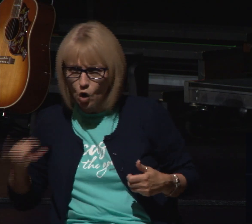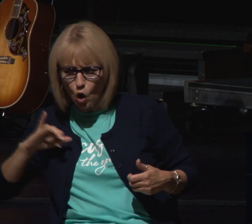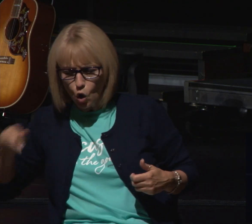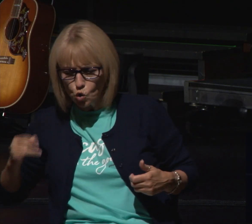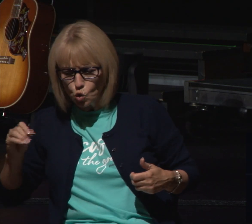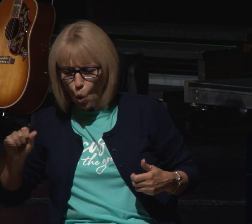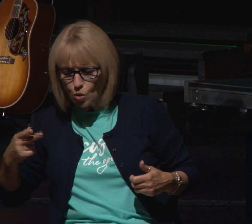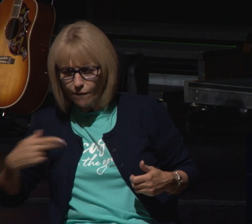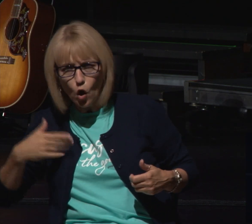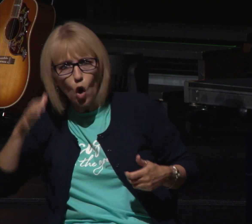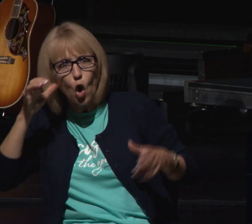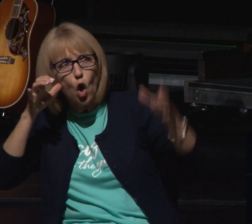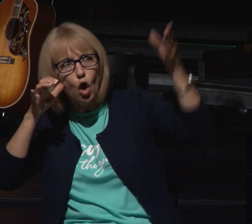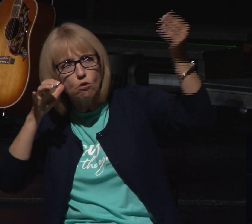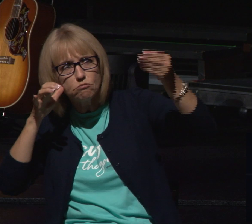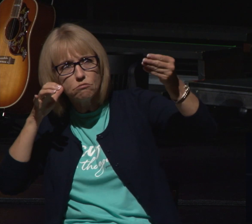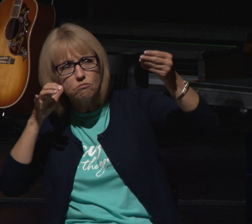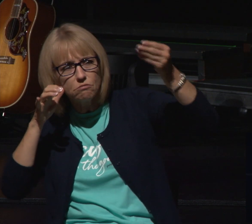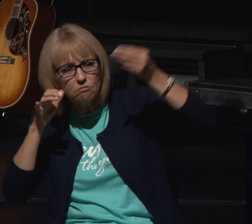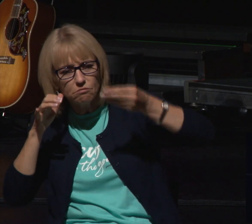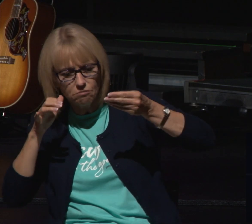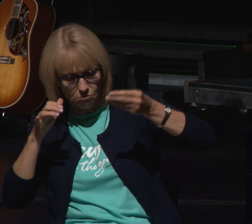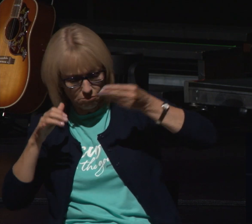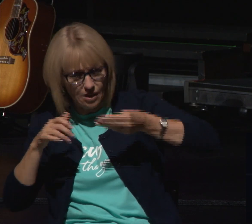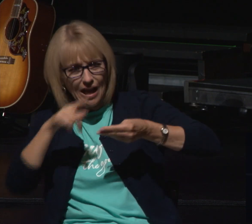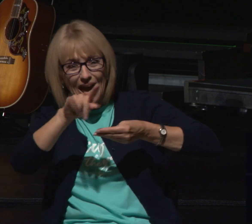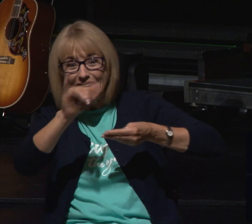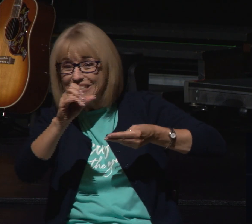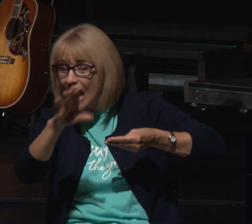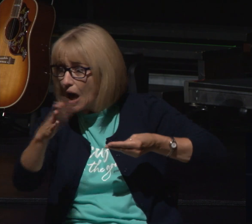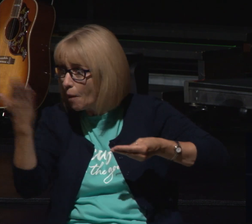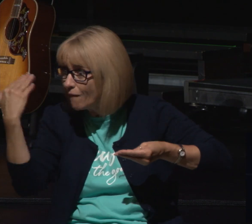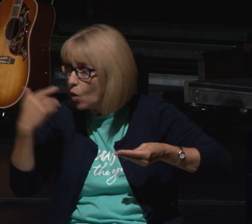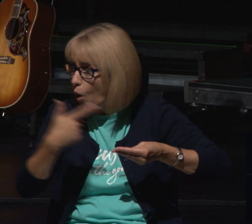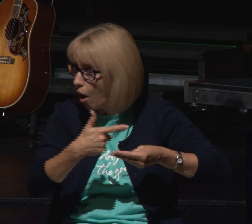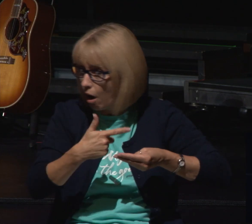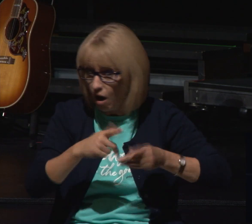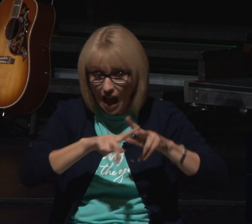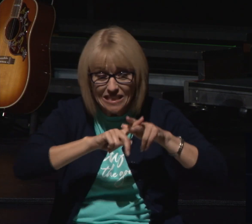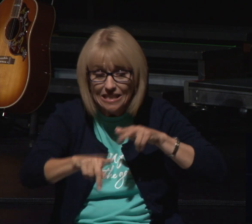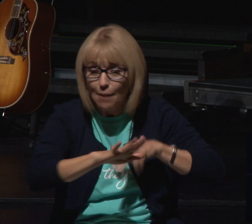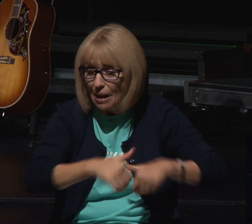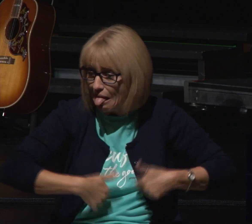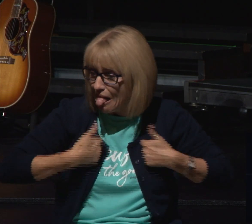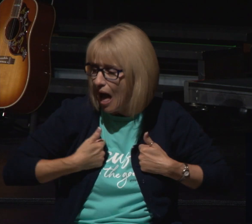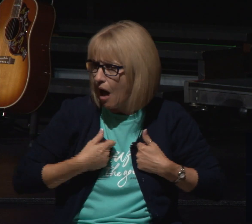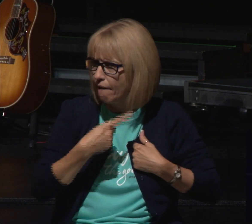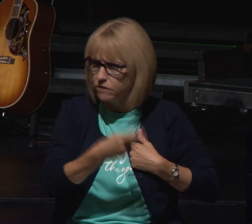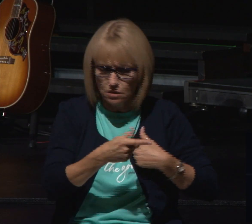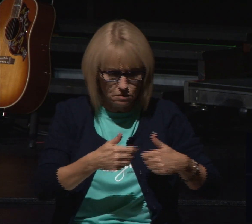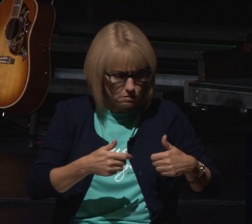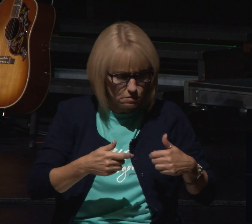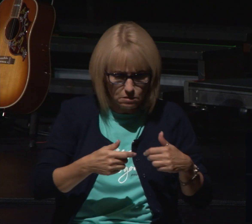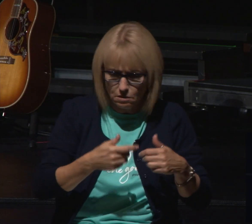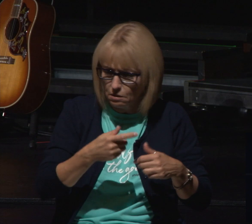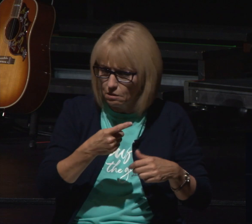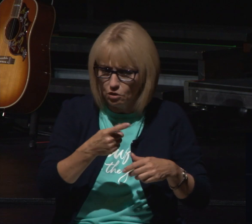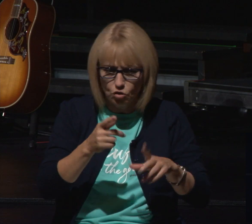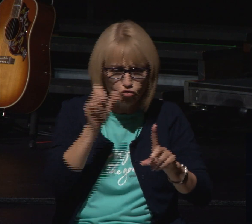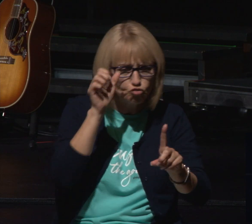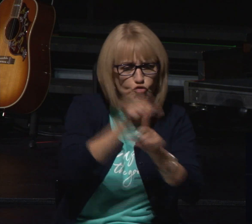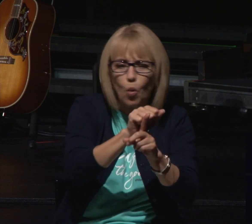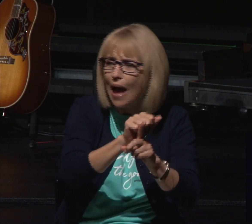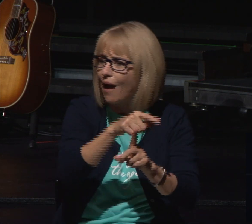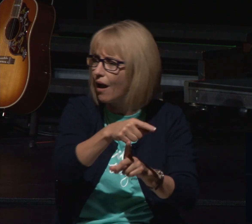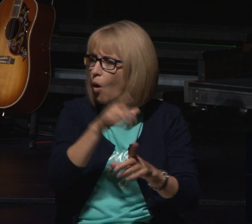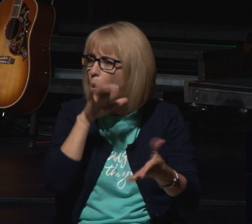life story which is one of extremes and running for his life and being tricked and betrayed and finally